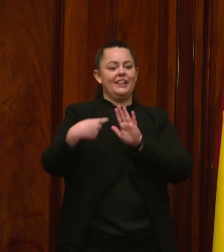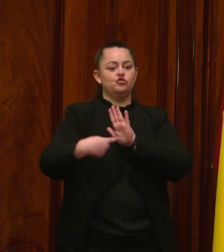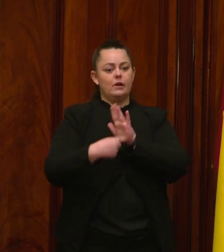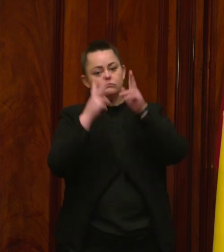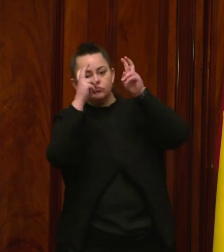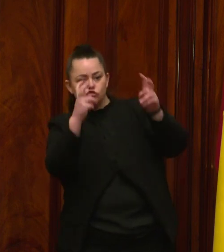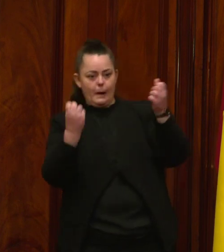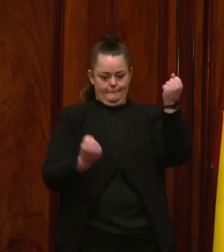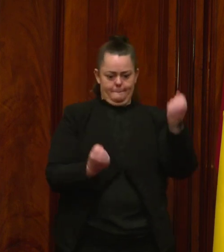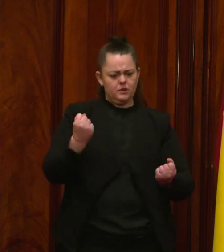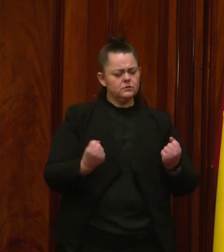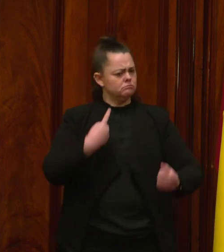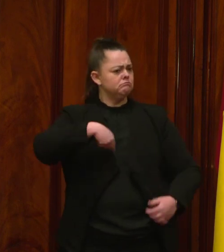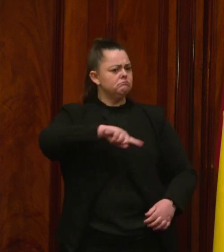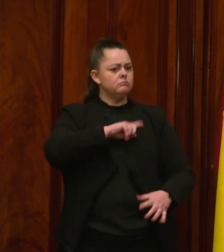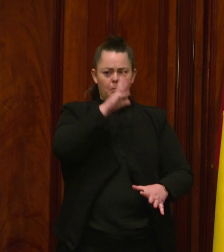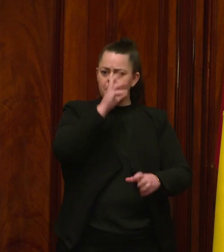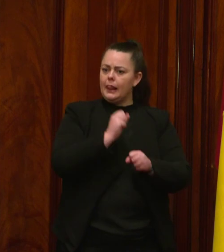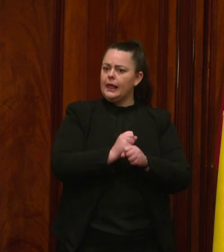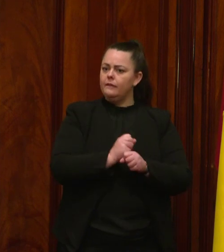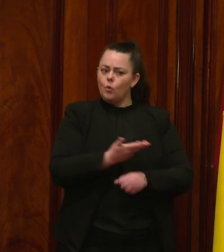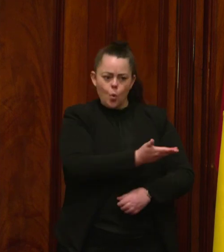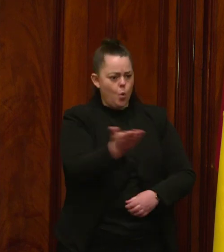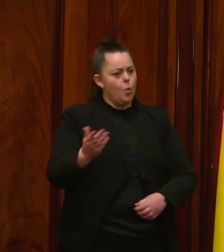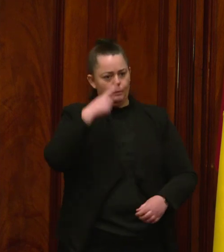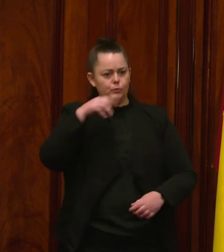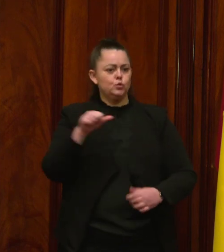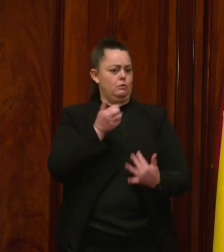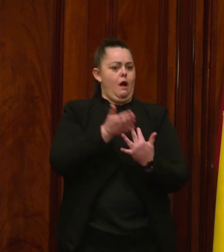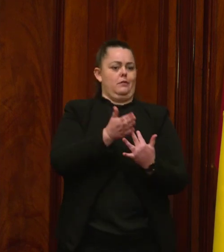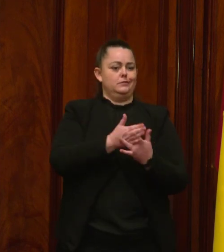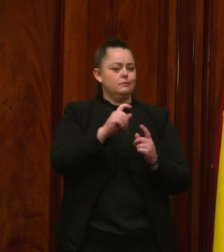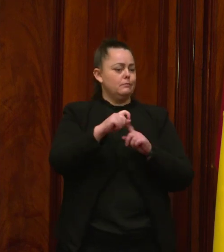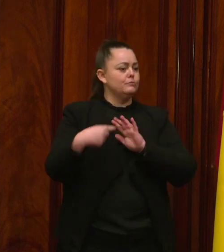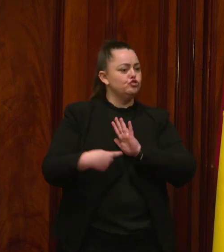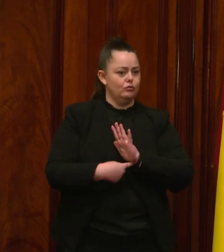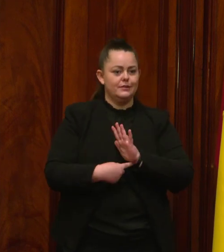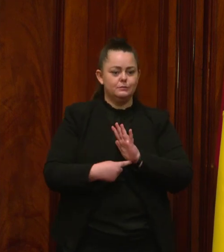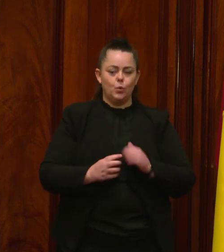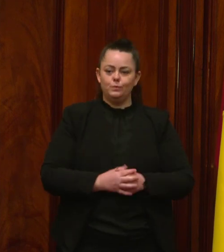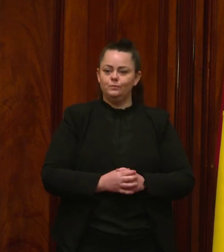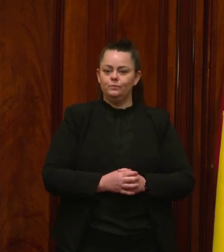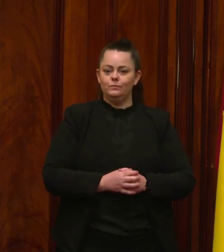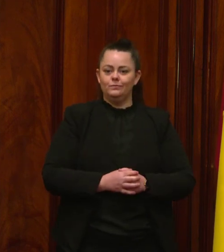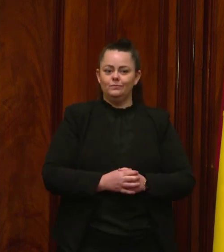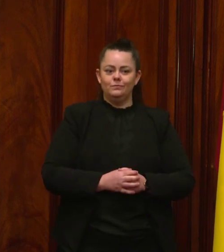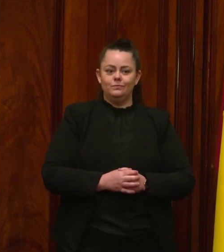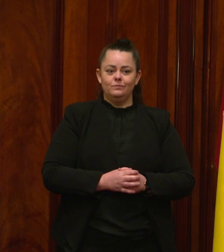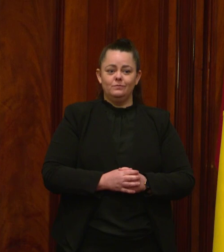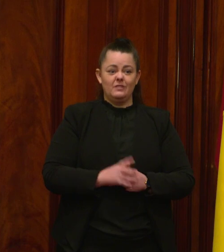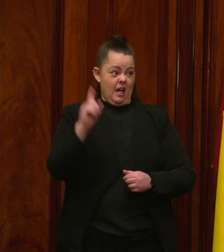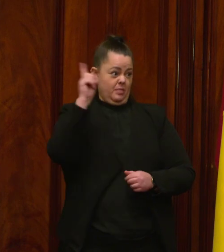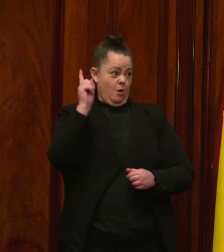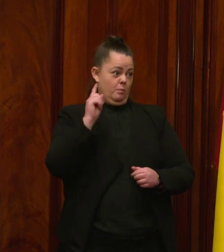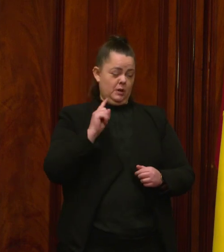available to them. In an election campaign set against a cost of living crisis, the issue of tolls